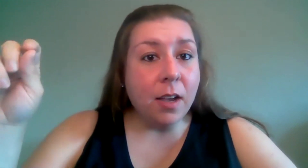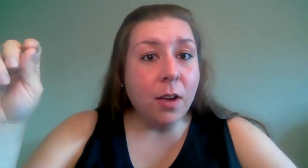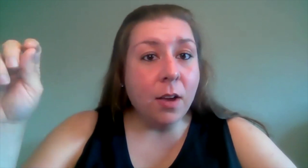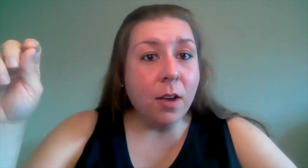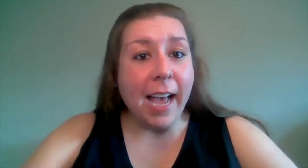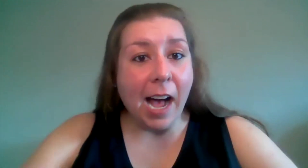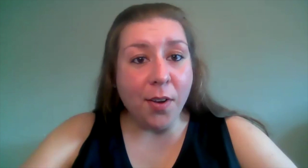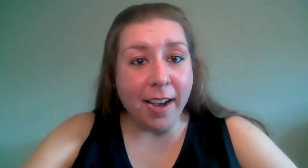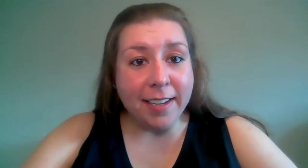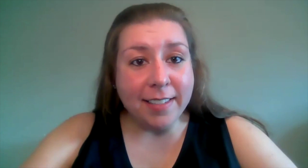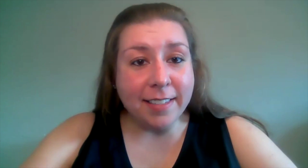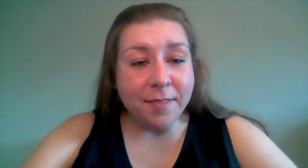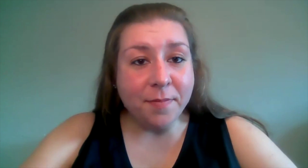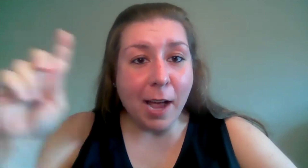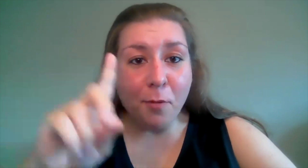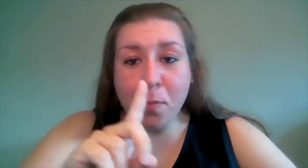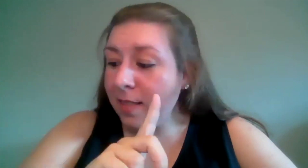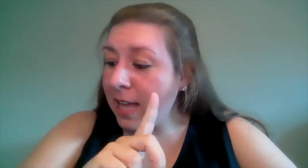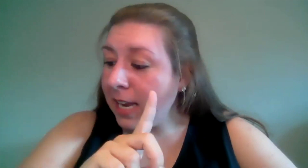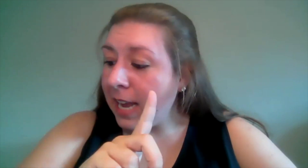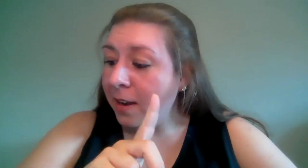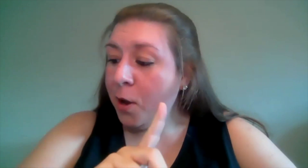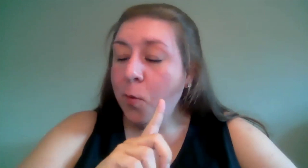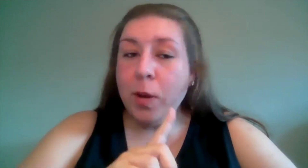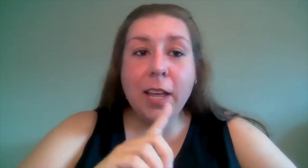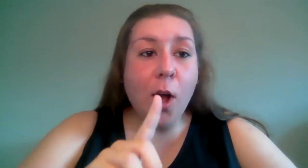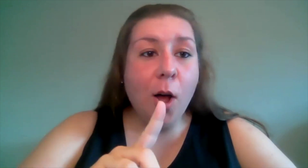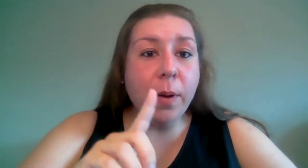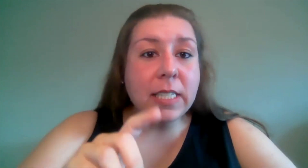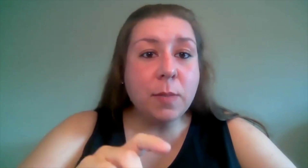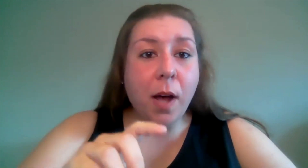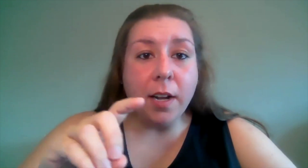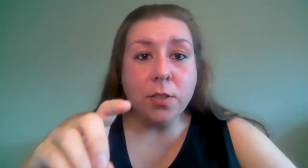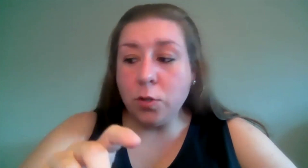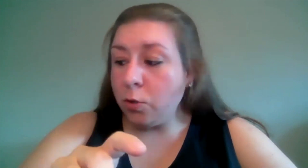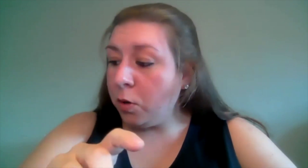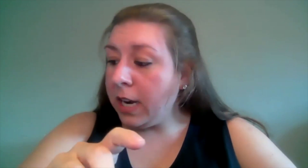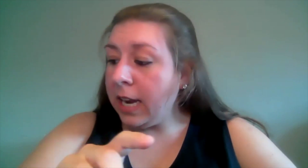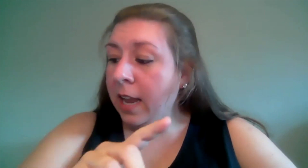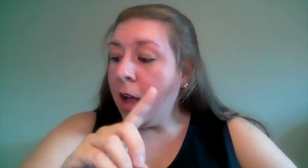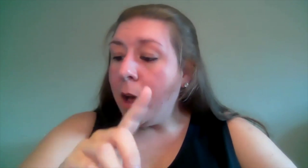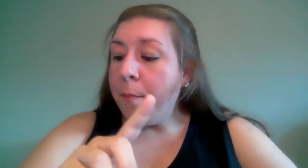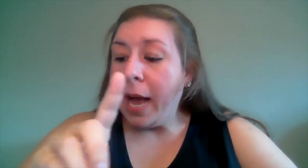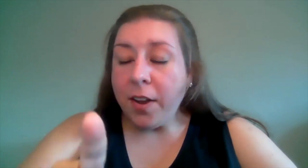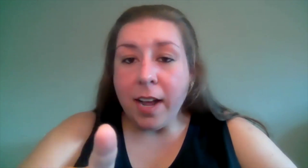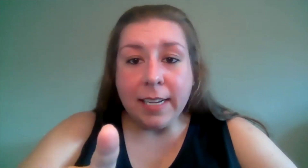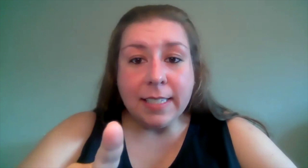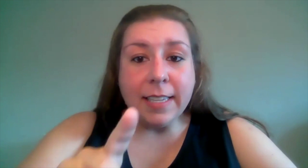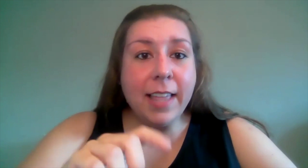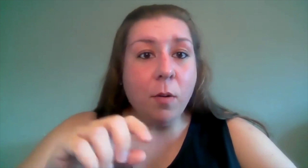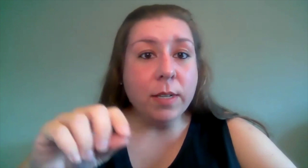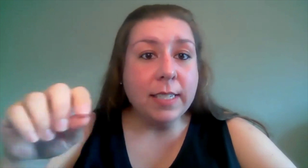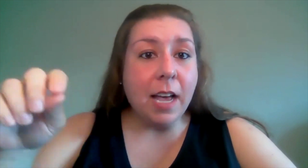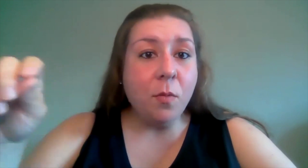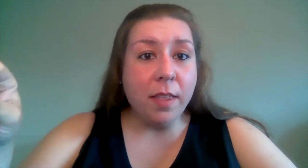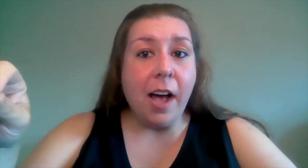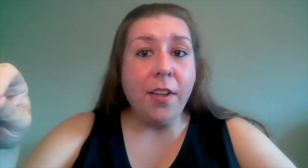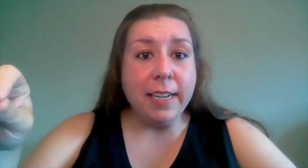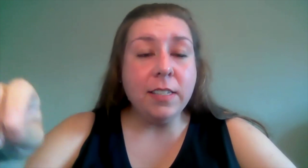without us i'll repeat that again we can always spot a story about us that was done without us